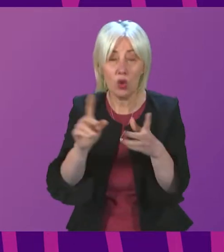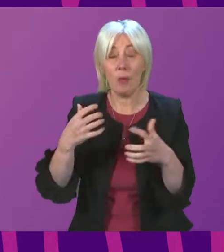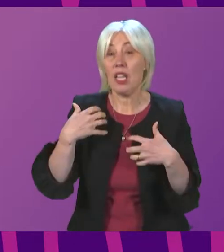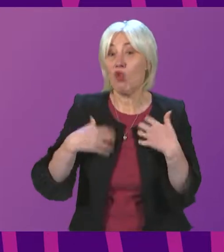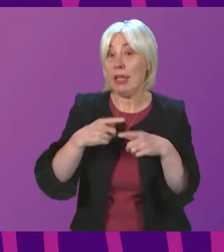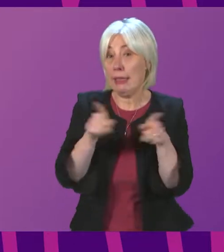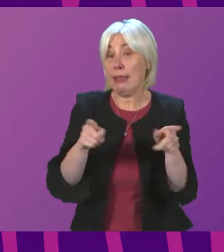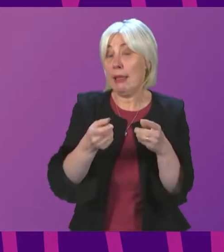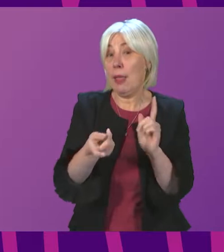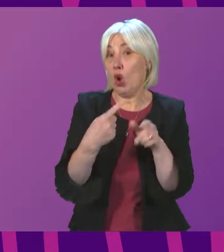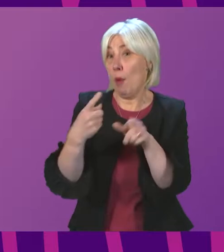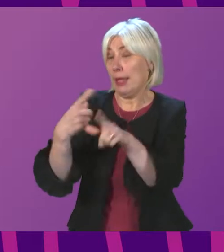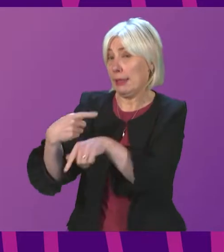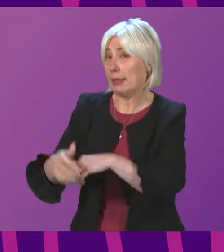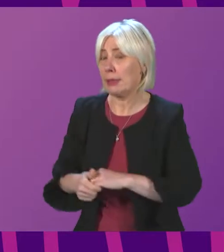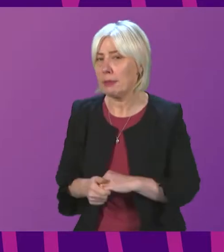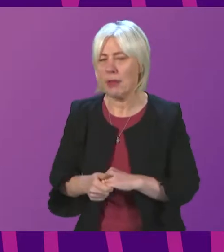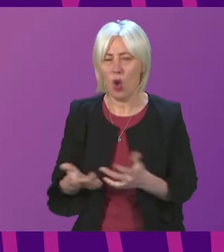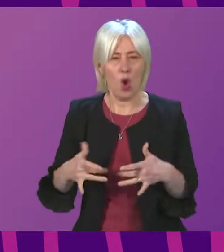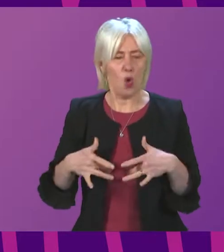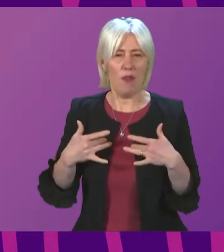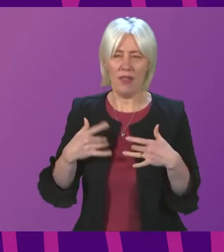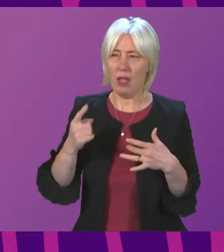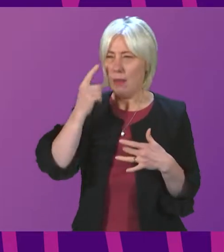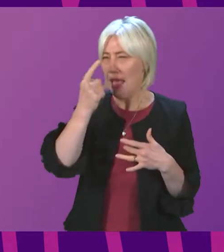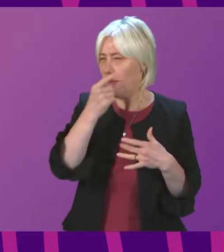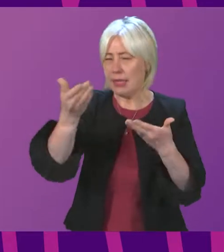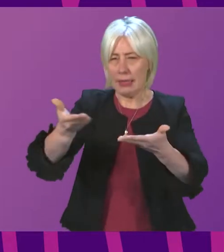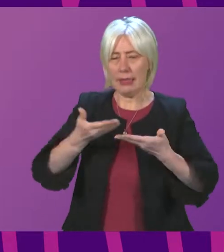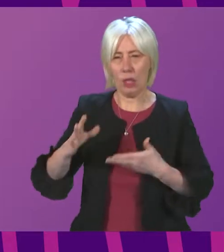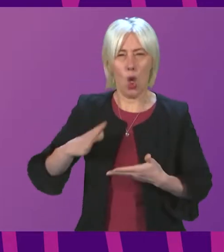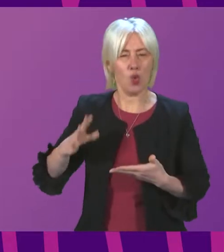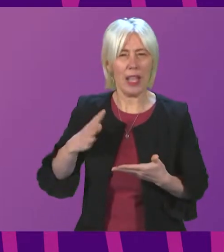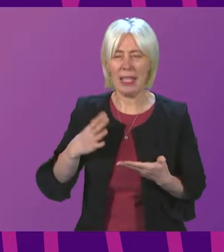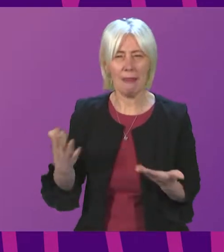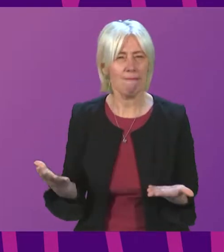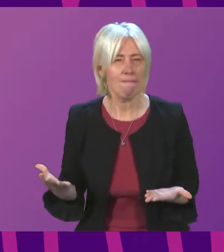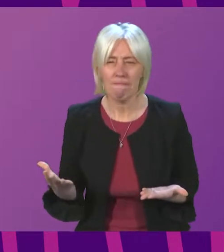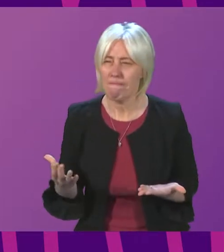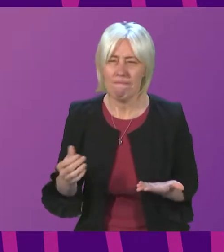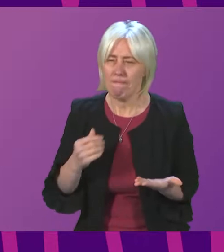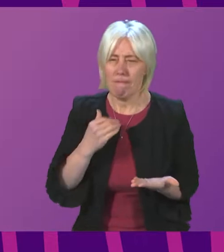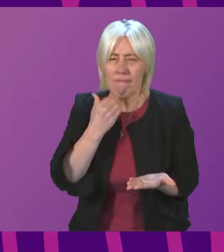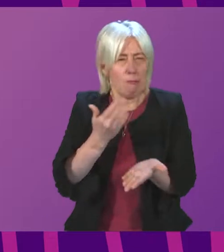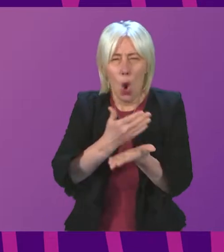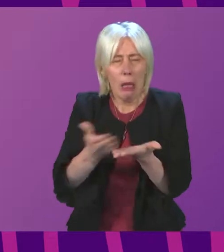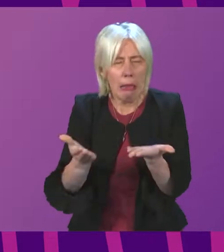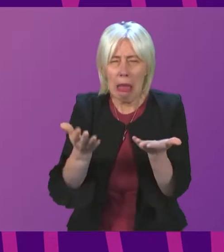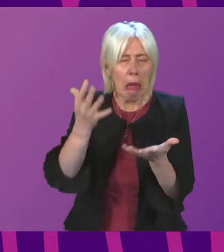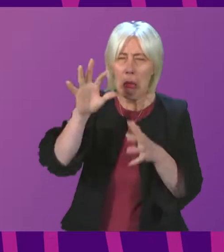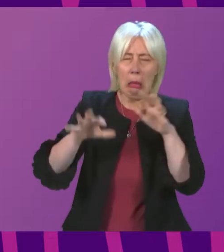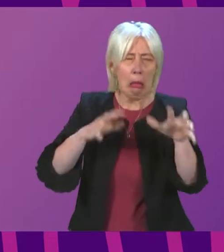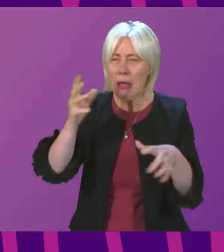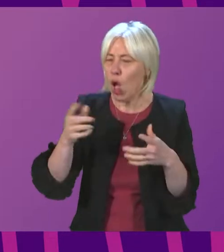on that too because i think we feel from the evidence we've received that that's actually not clear and that therefore we're amassing